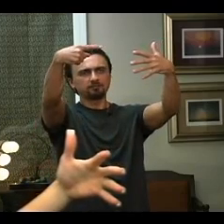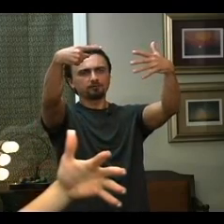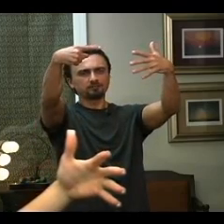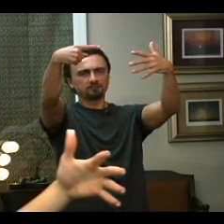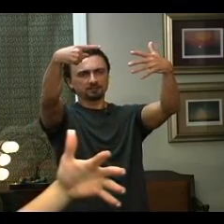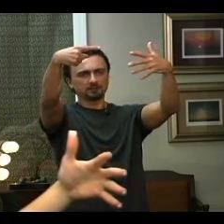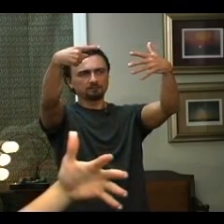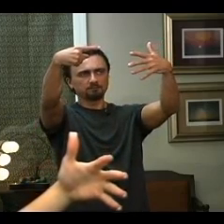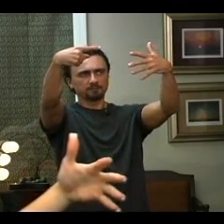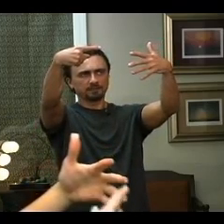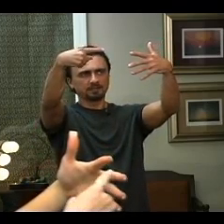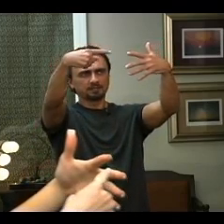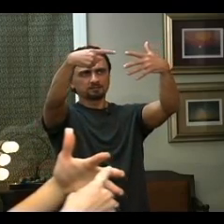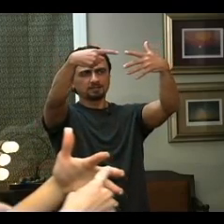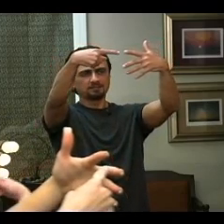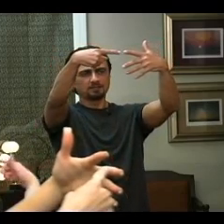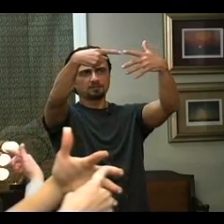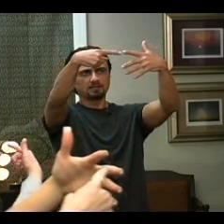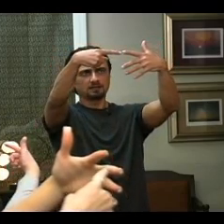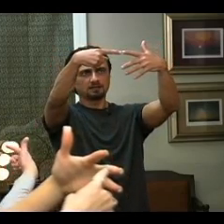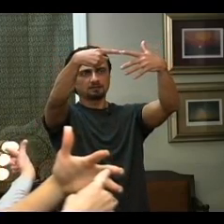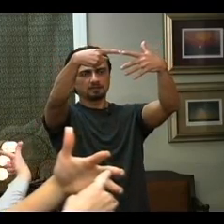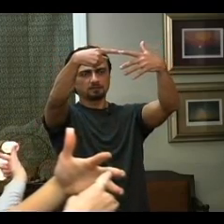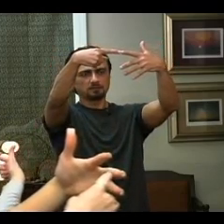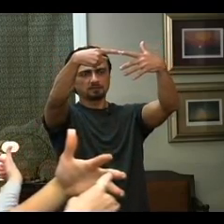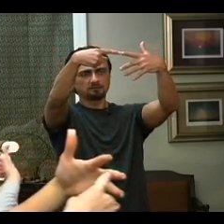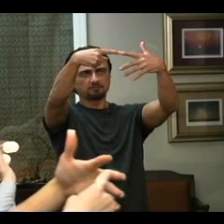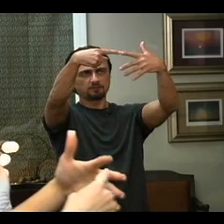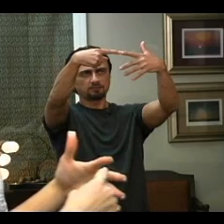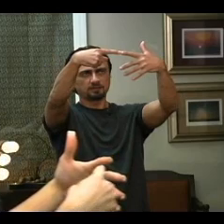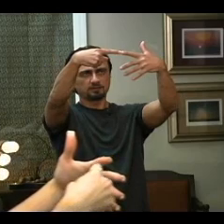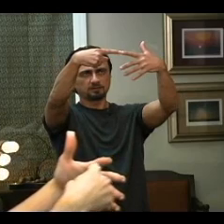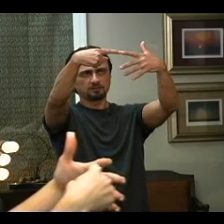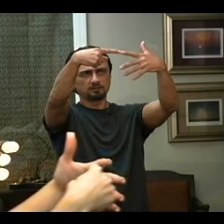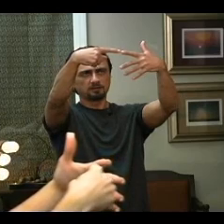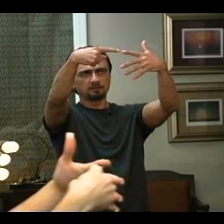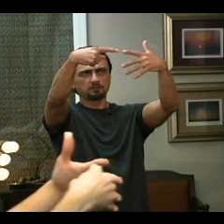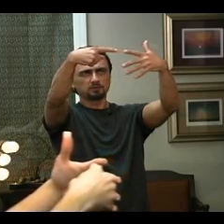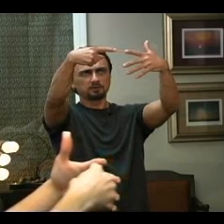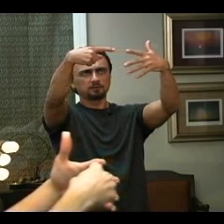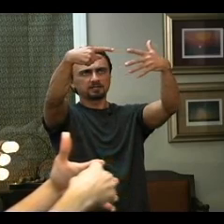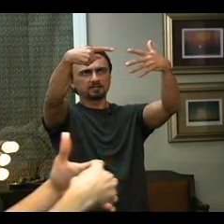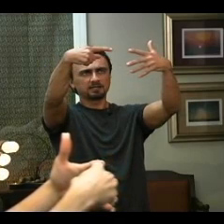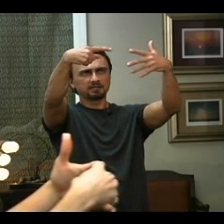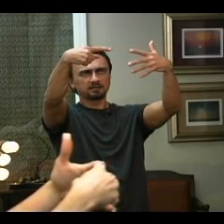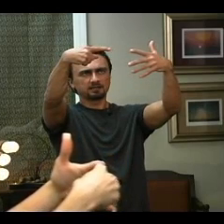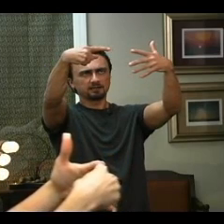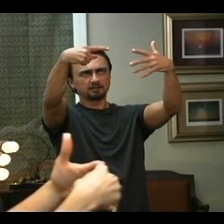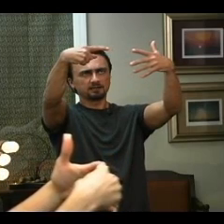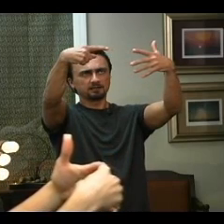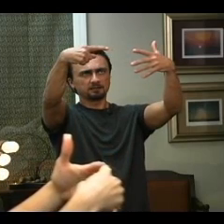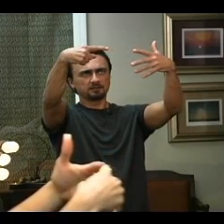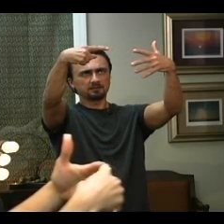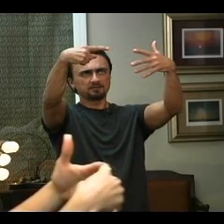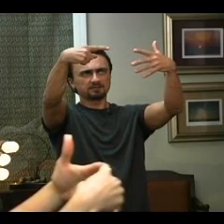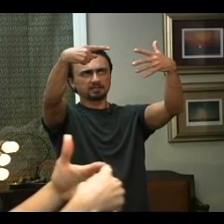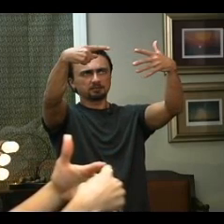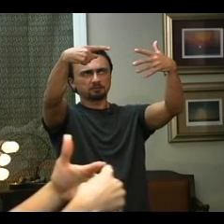forefinger Try the same thing again connect with the left forefinger and pull it away Look at that same